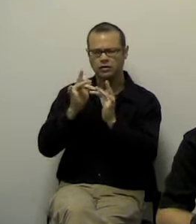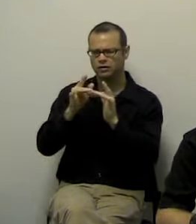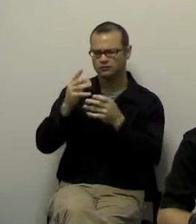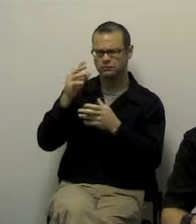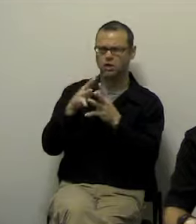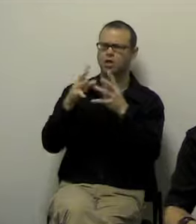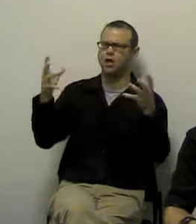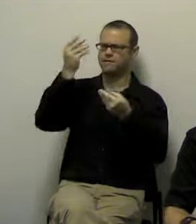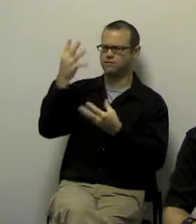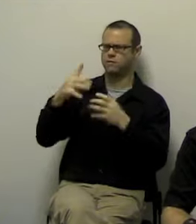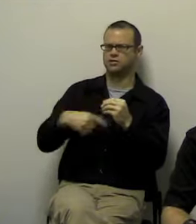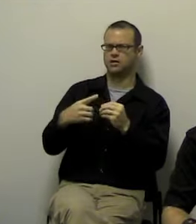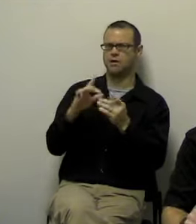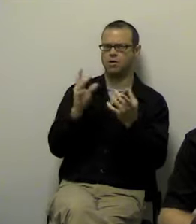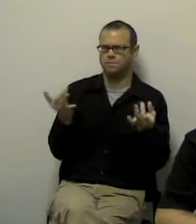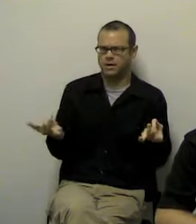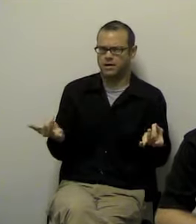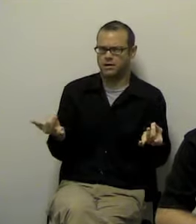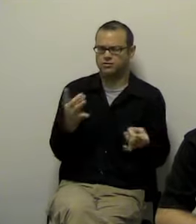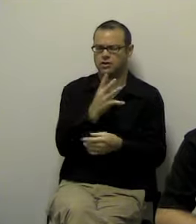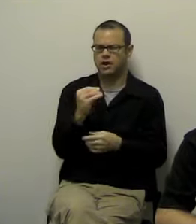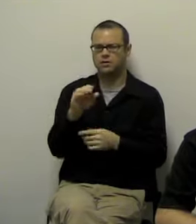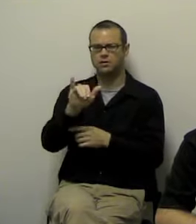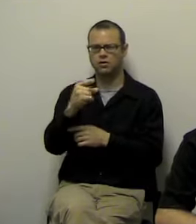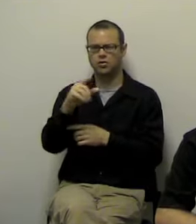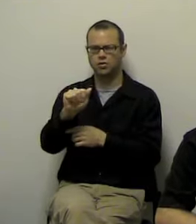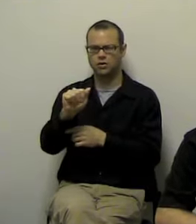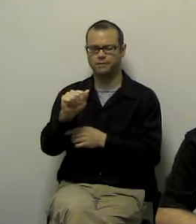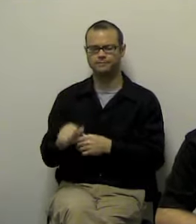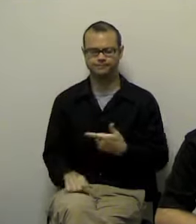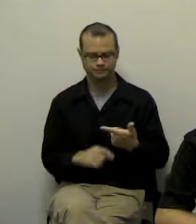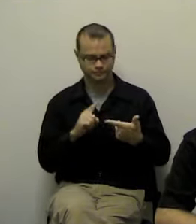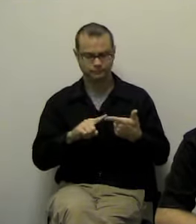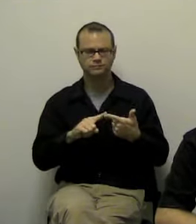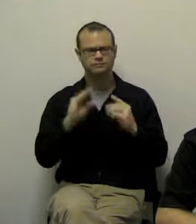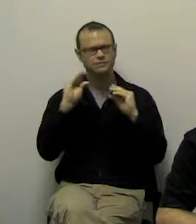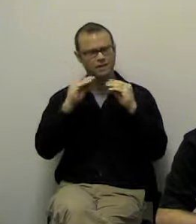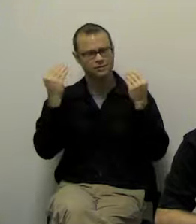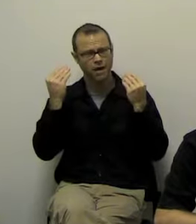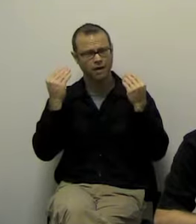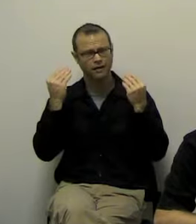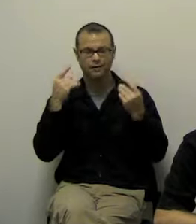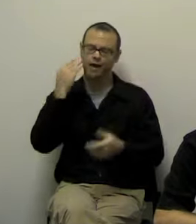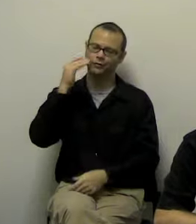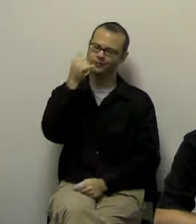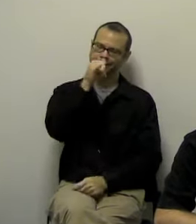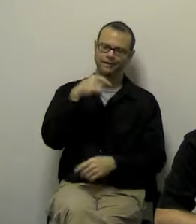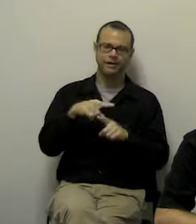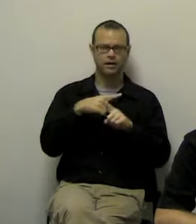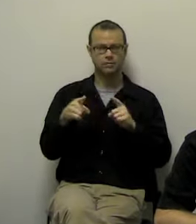ways to do this. Smile. This sounds silly, but it actually works. Surround yourself